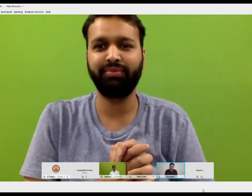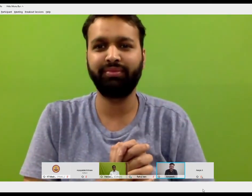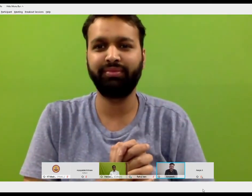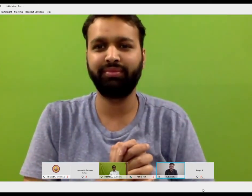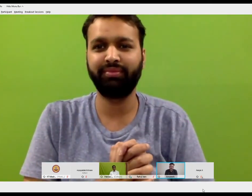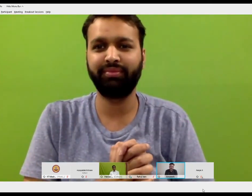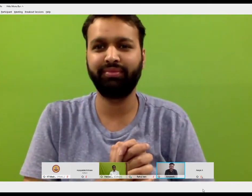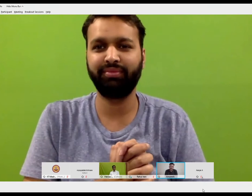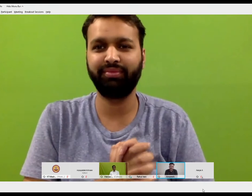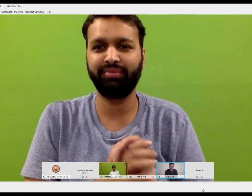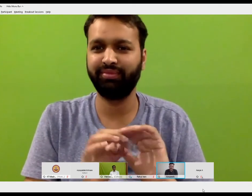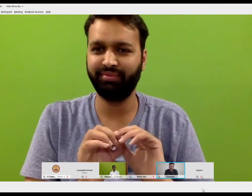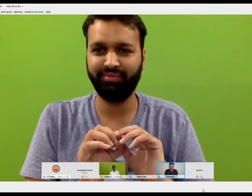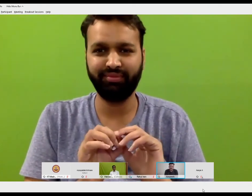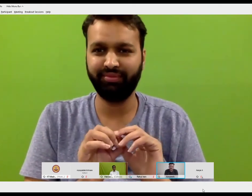which they use for interacting with others.